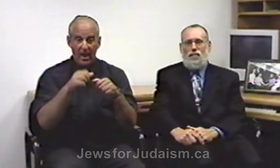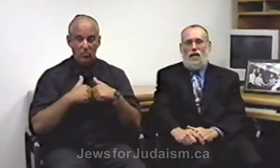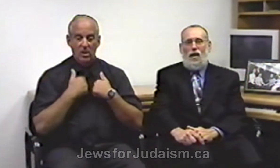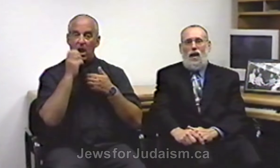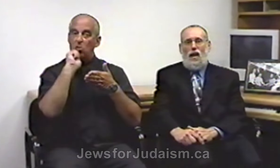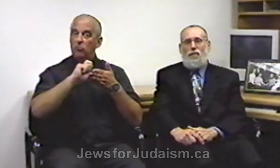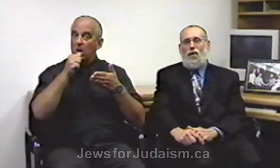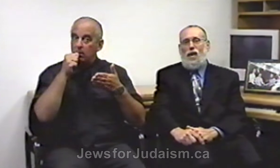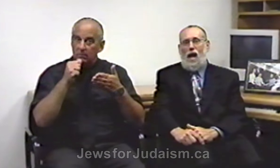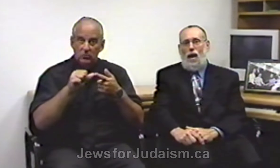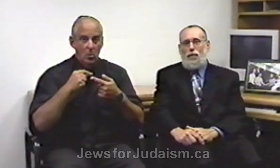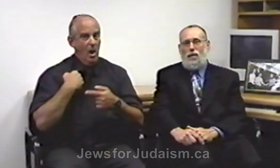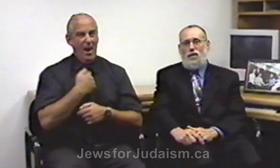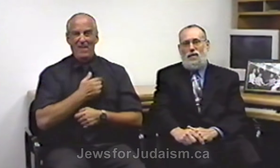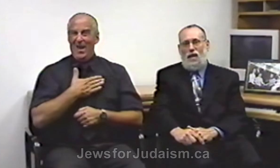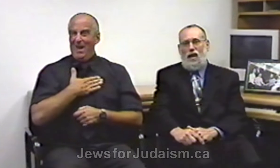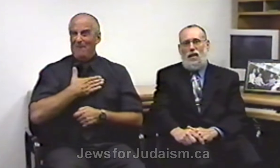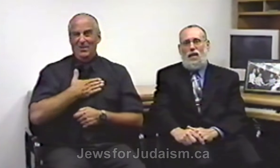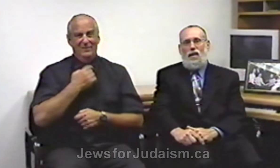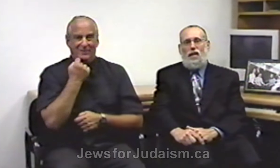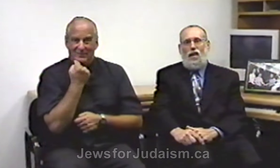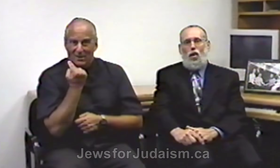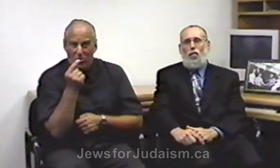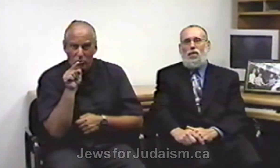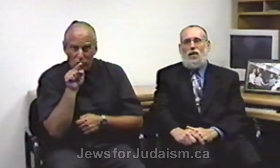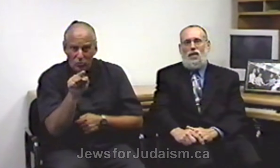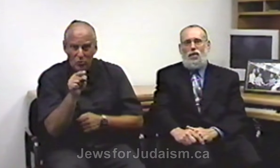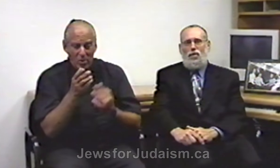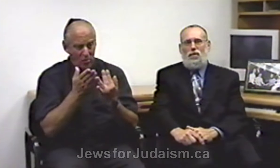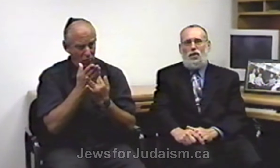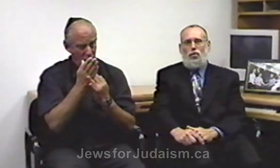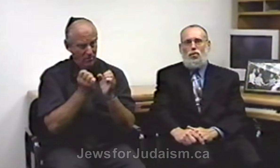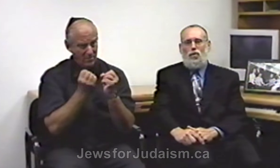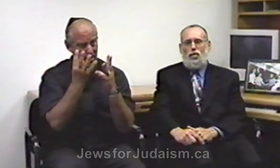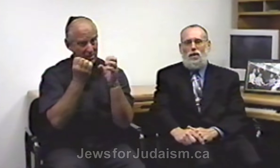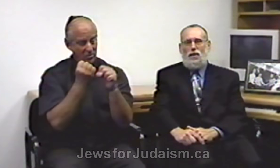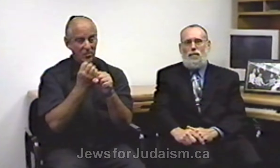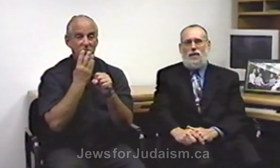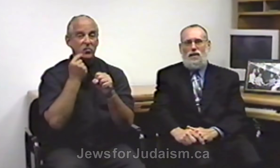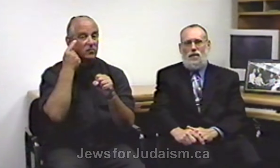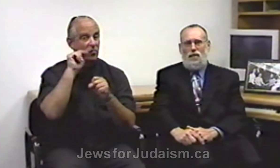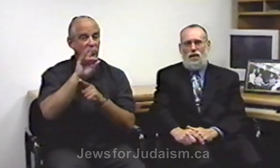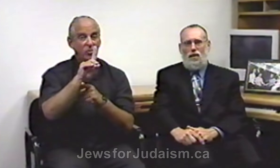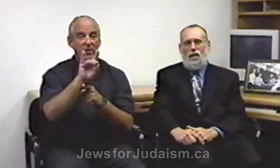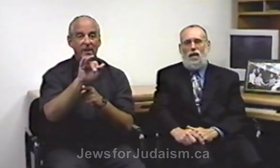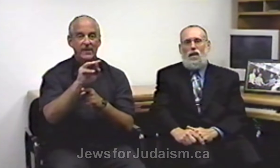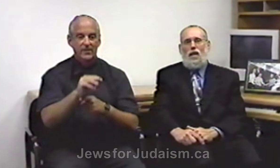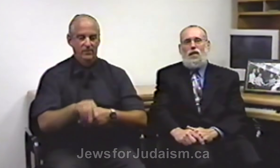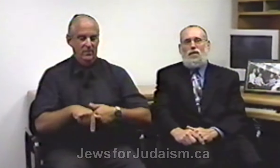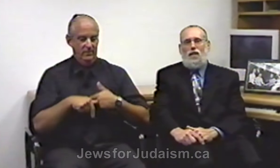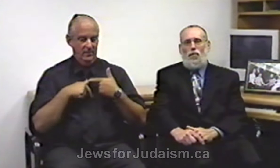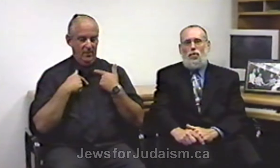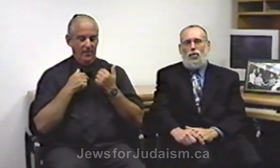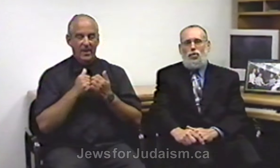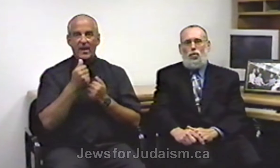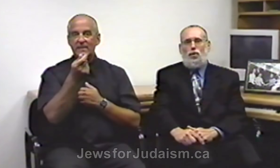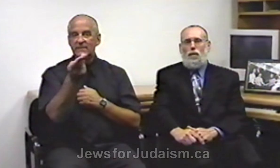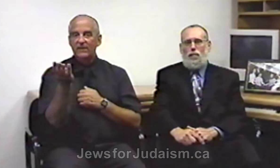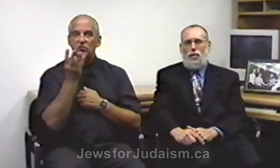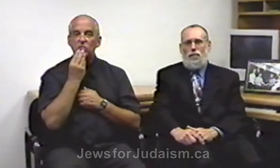and I'm very happy to say that over the years the Jews for Judaism has existed several Jewish people